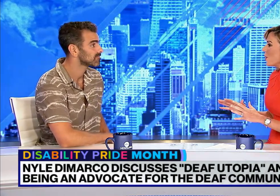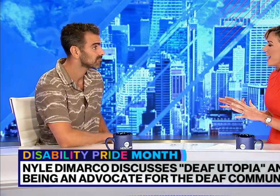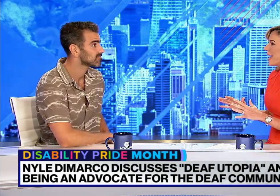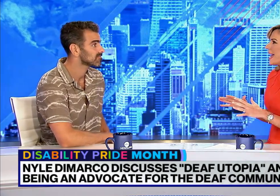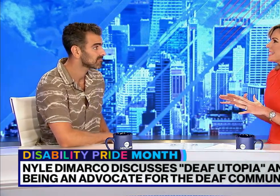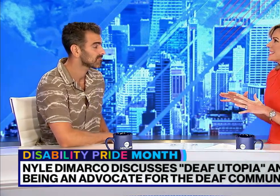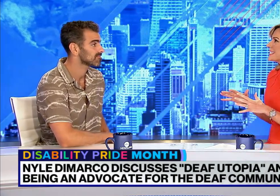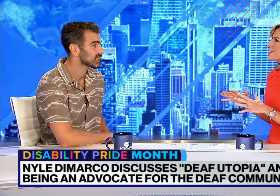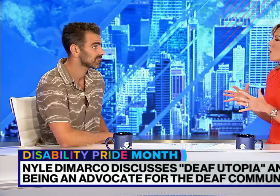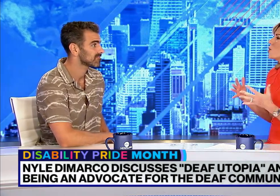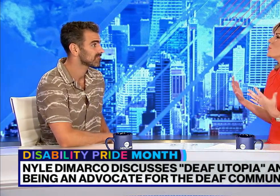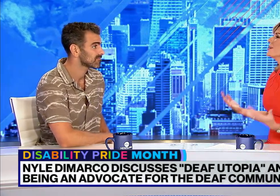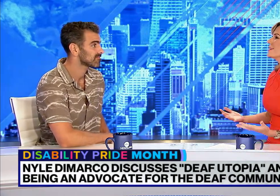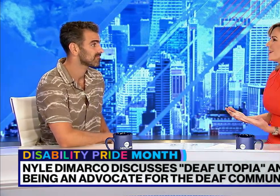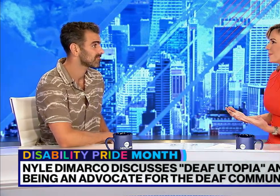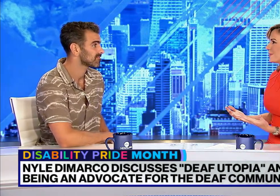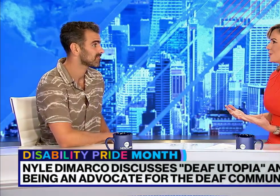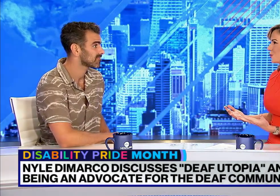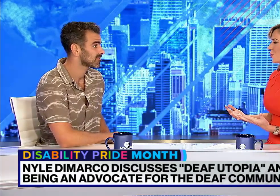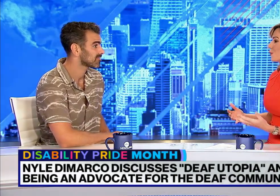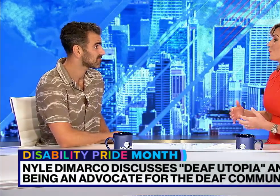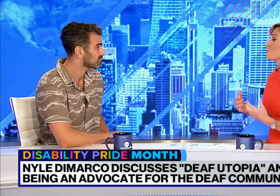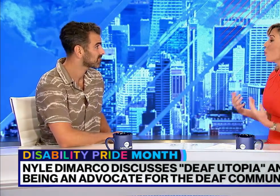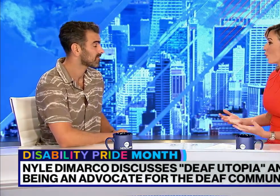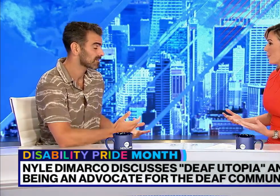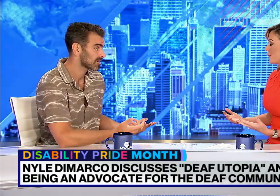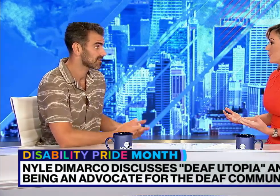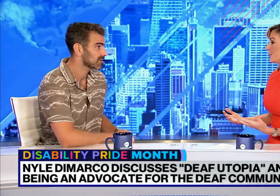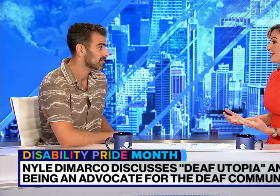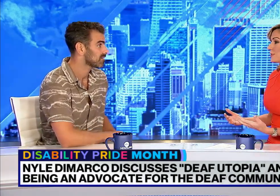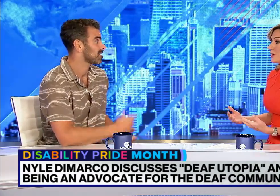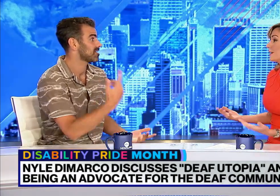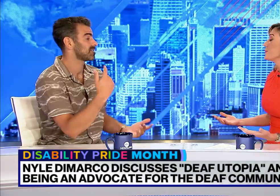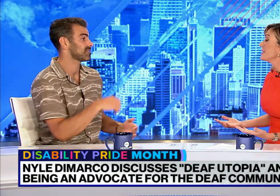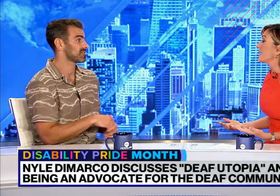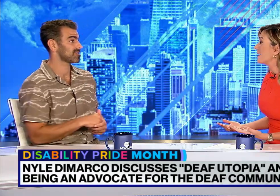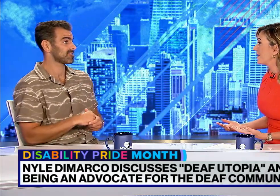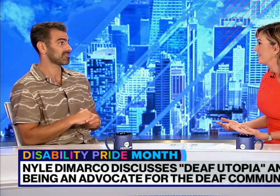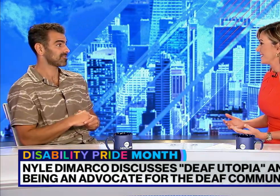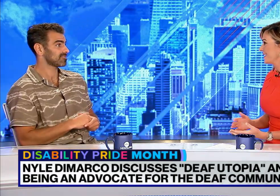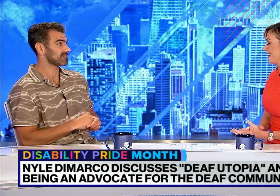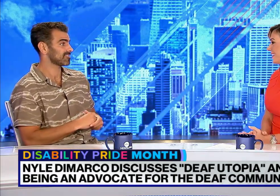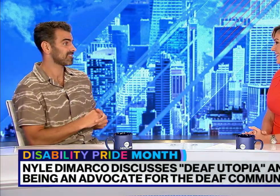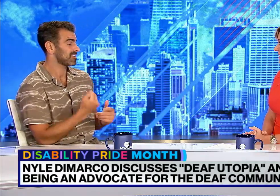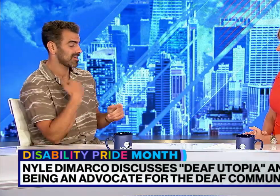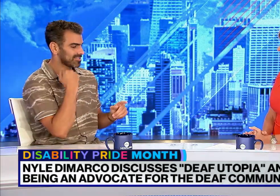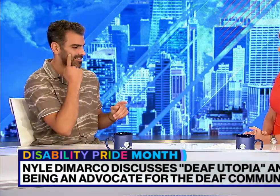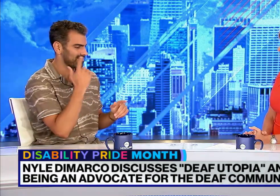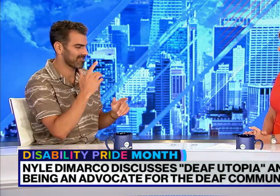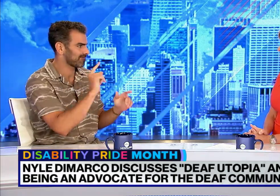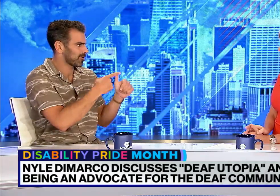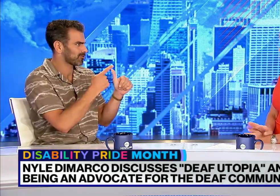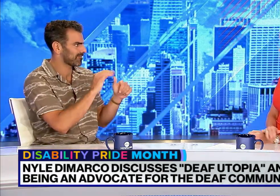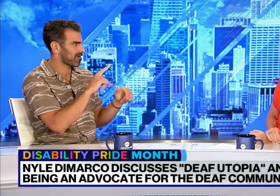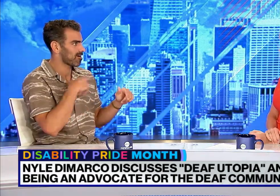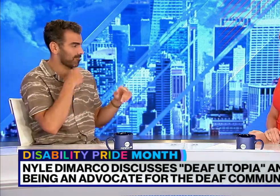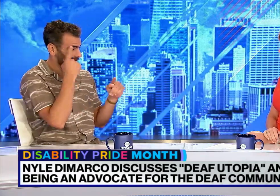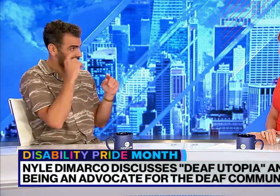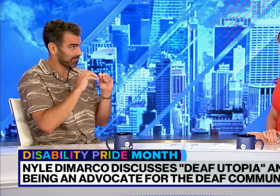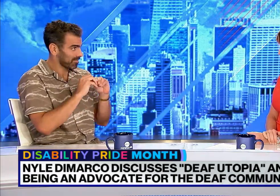has this opened up the door for more opportunities when it comes to deaf advocacy? You know, I mean, first